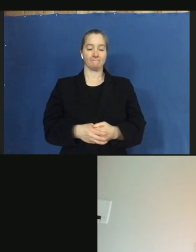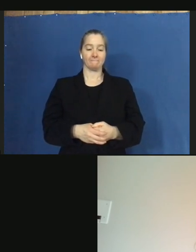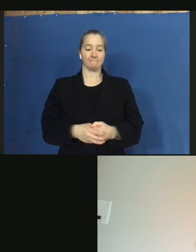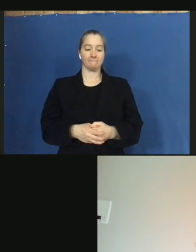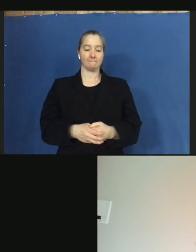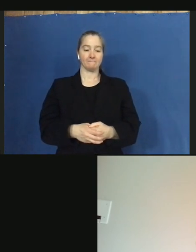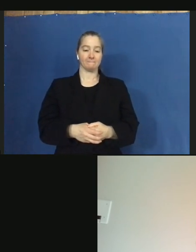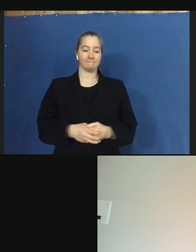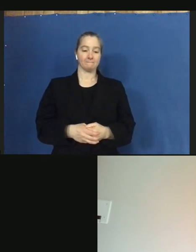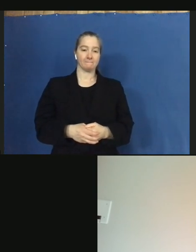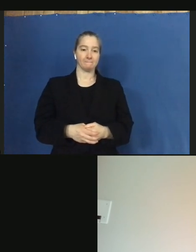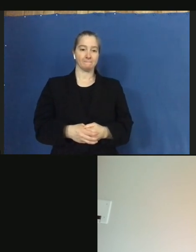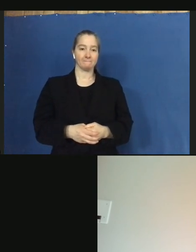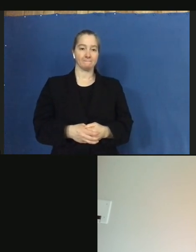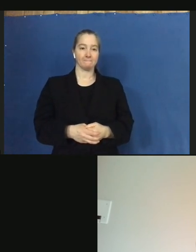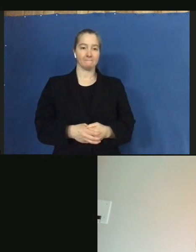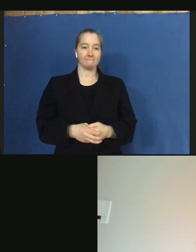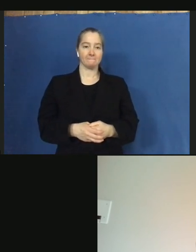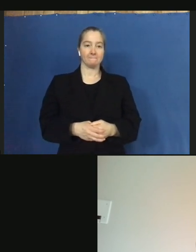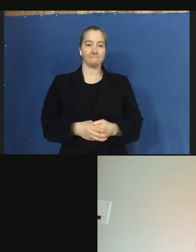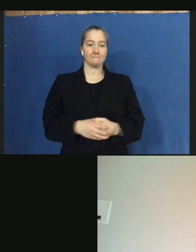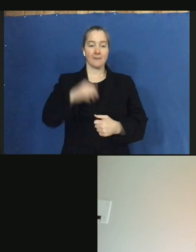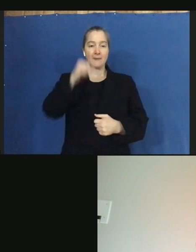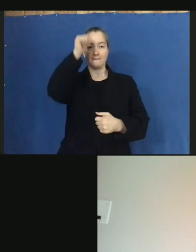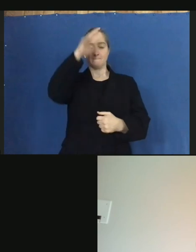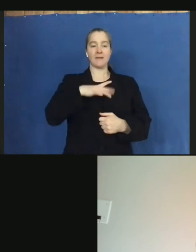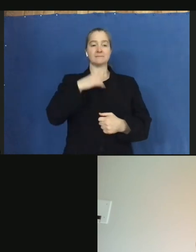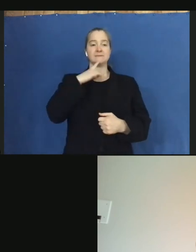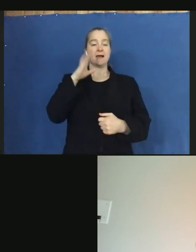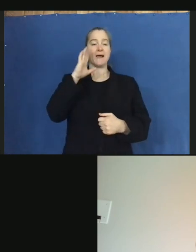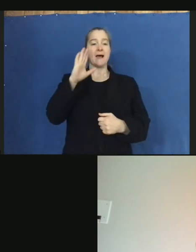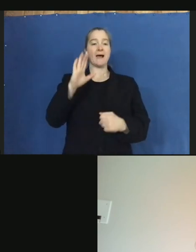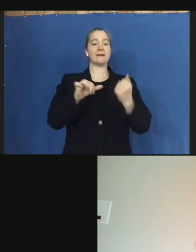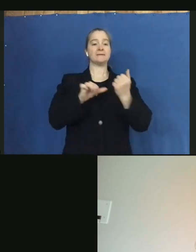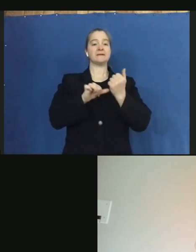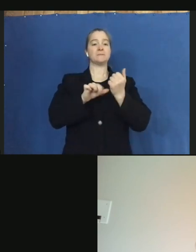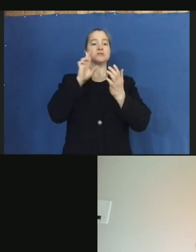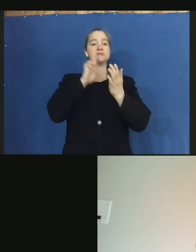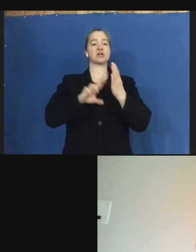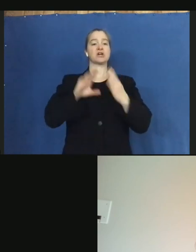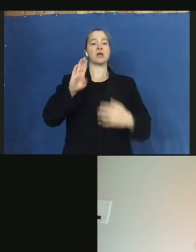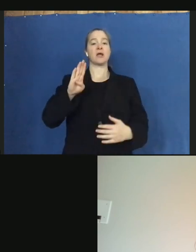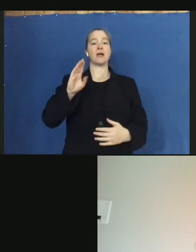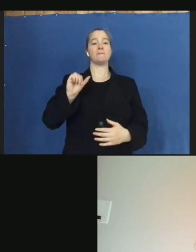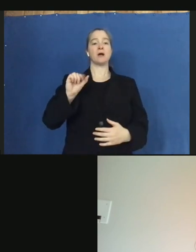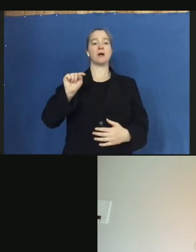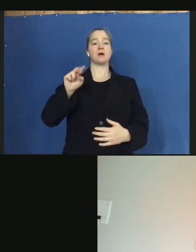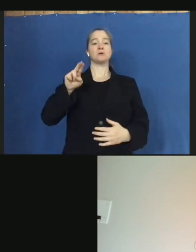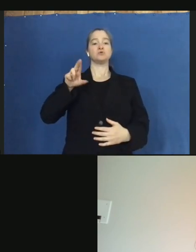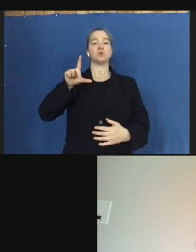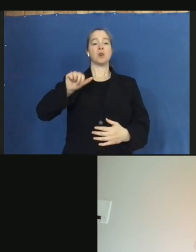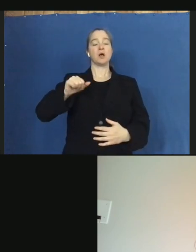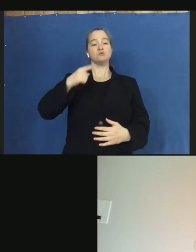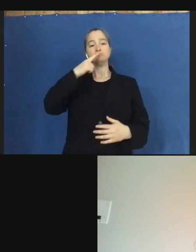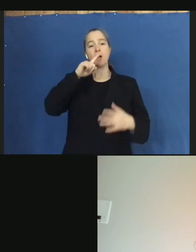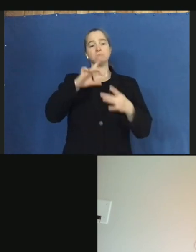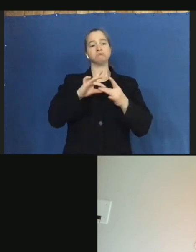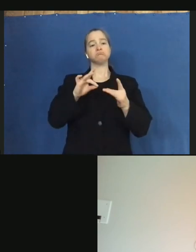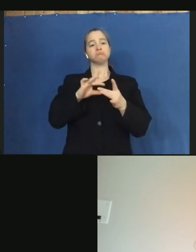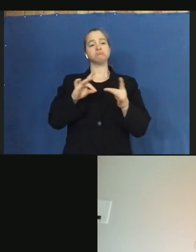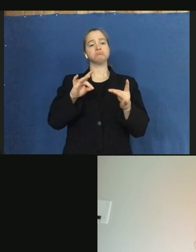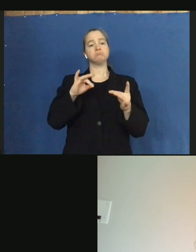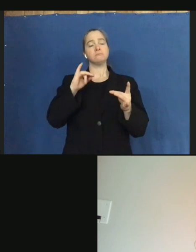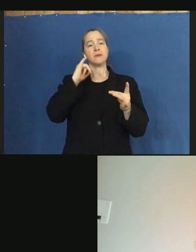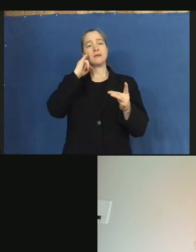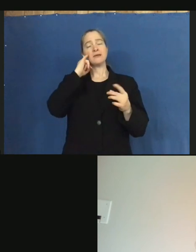Hi, Secretary, excuse me, Deputy Secretary Petula. Can you say anything about if you have a concentration